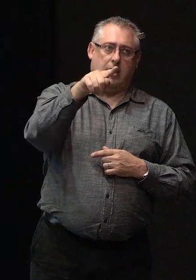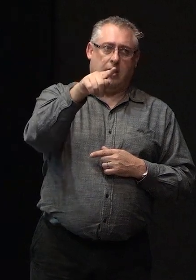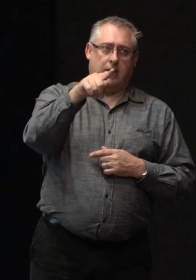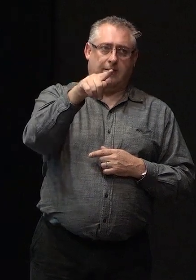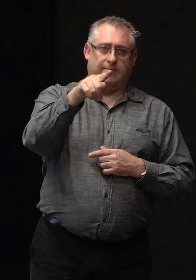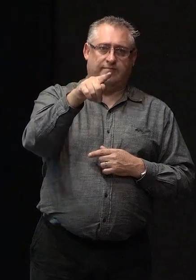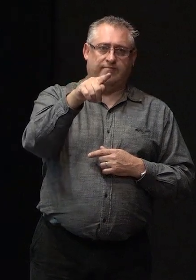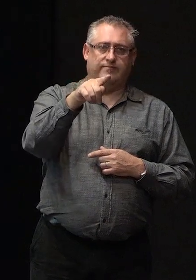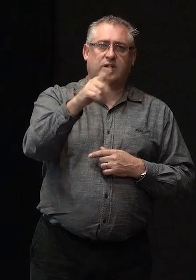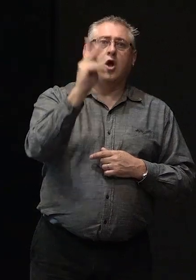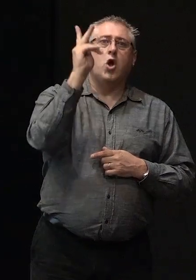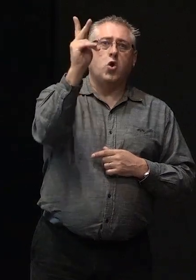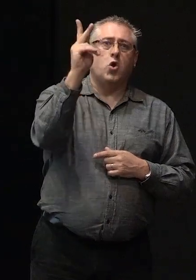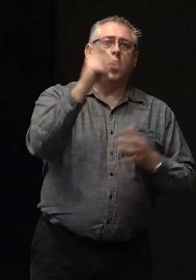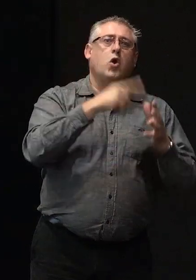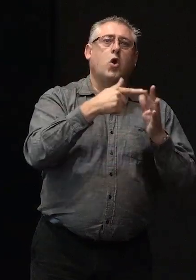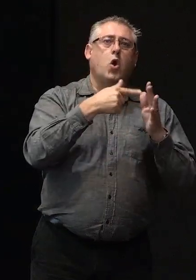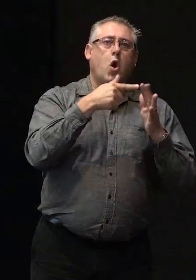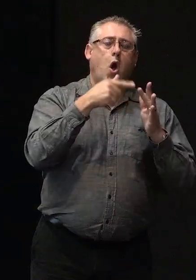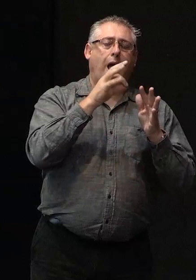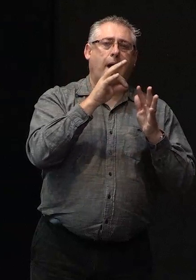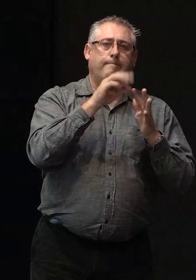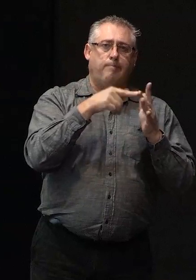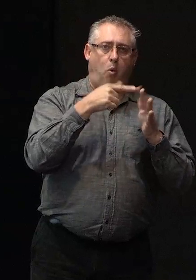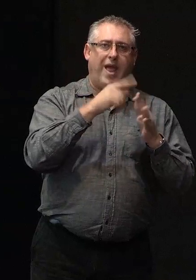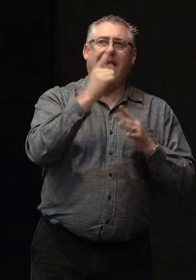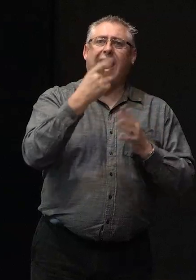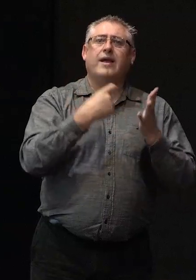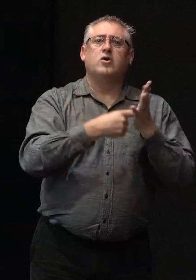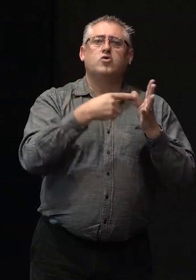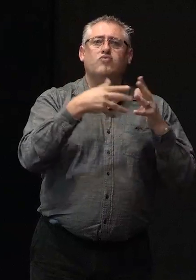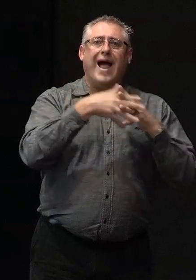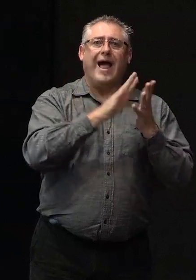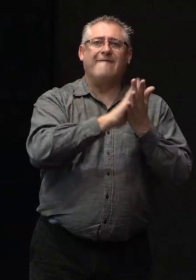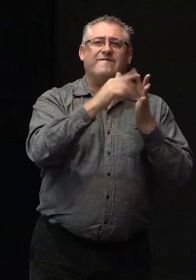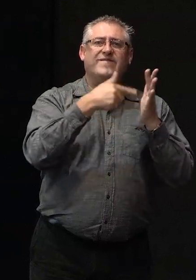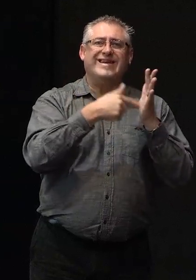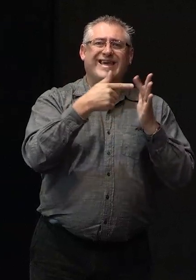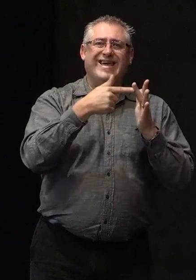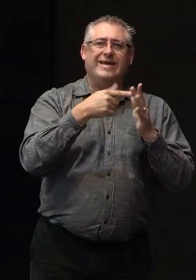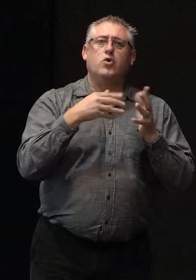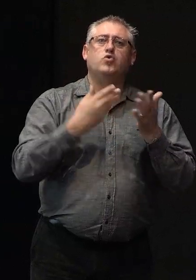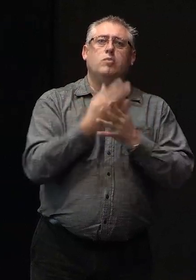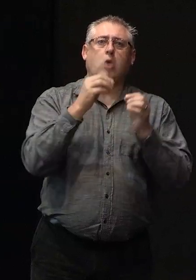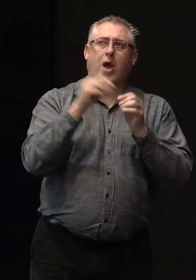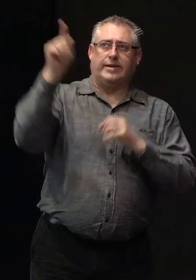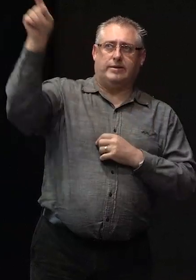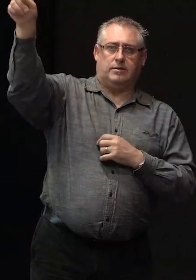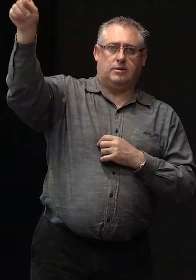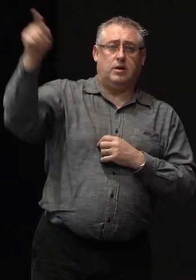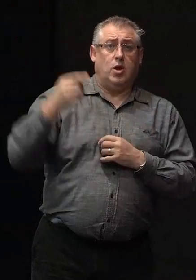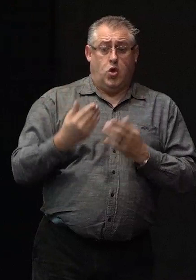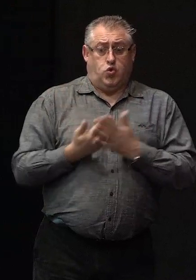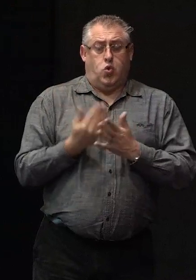sorry Kaapoi and Rafiti domain Rangers Park is under